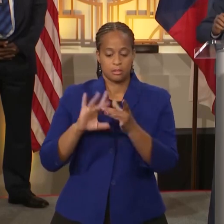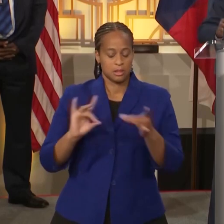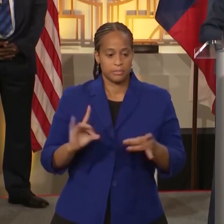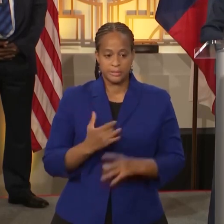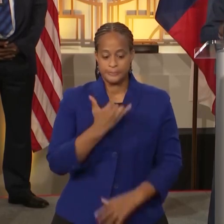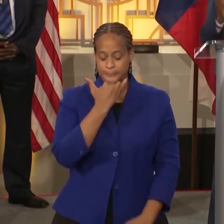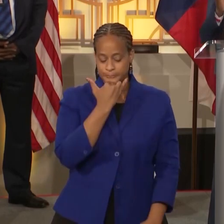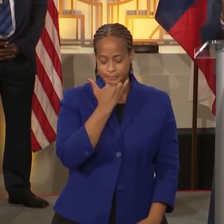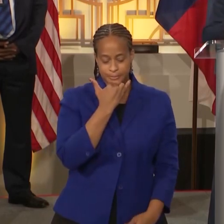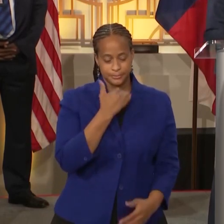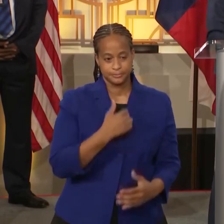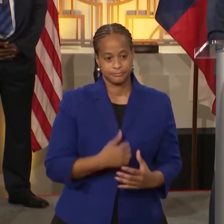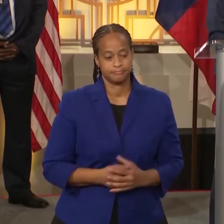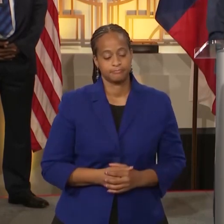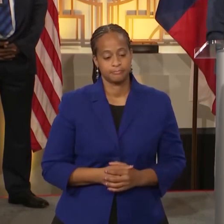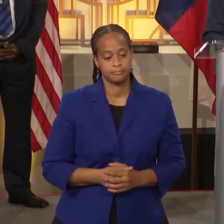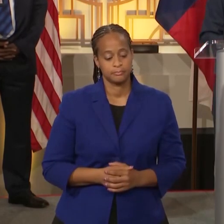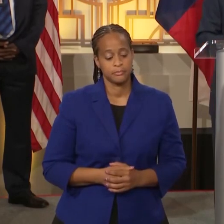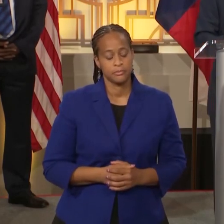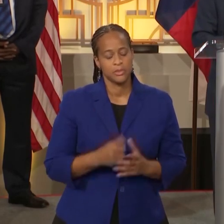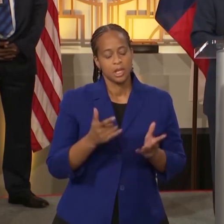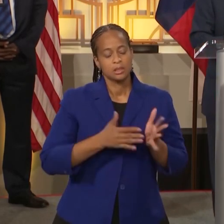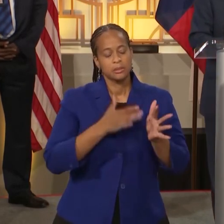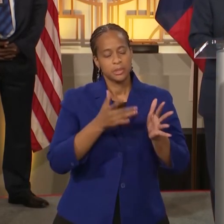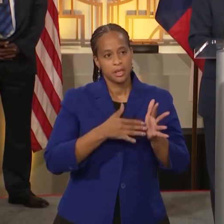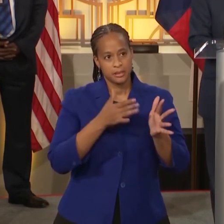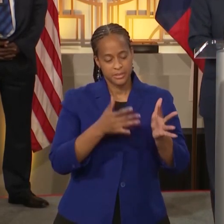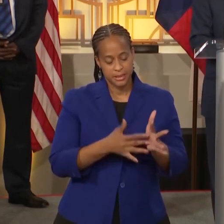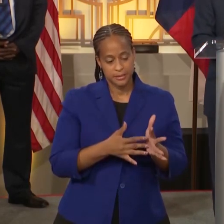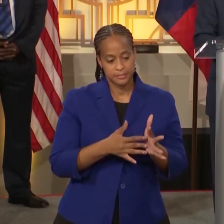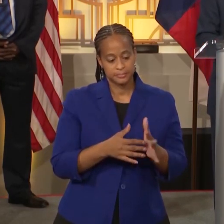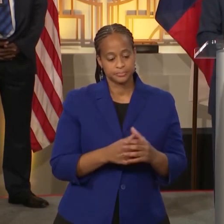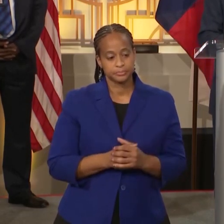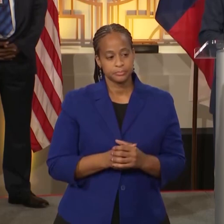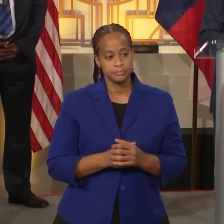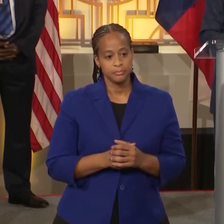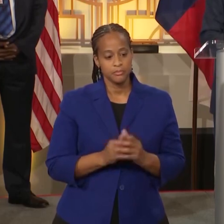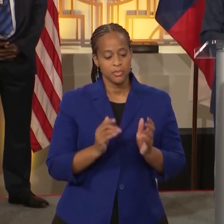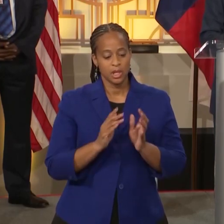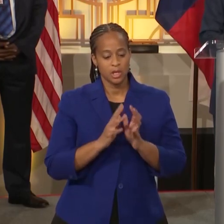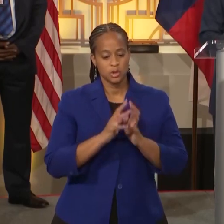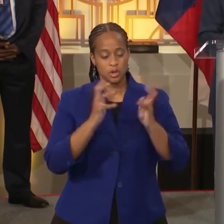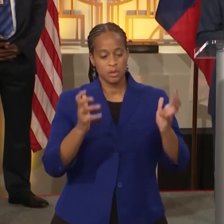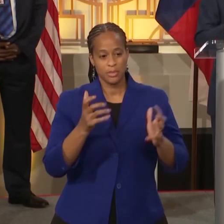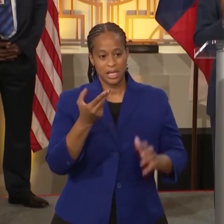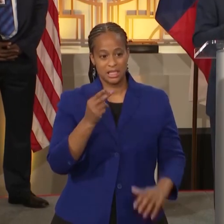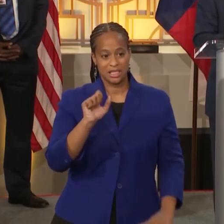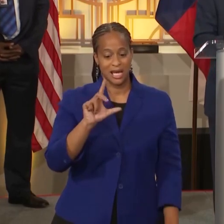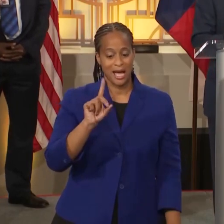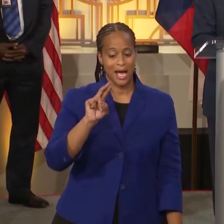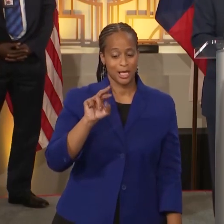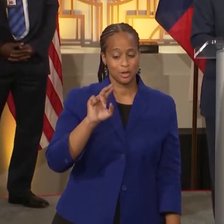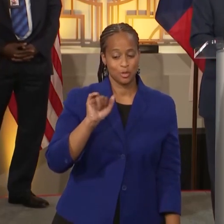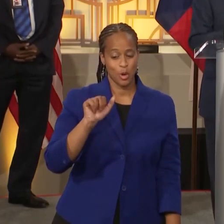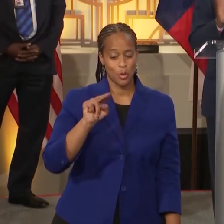sometimes too much hydroxychloroquine will just